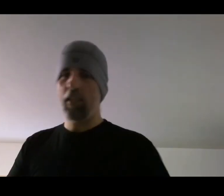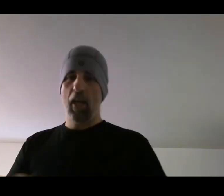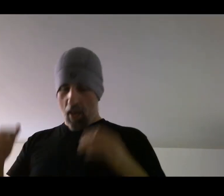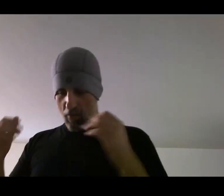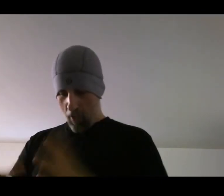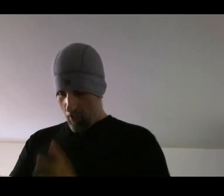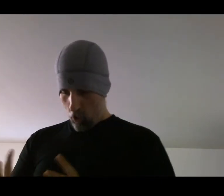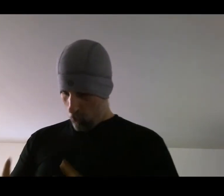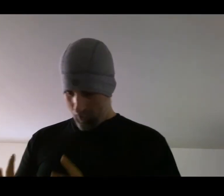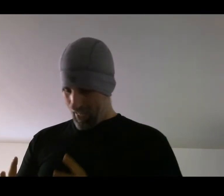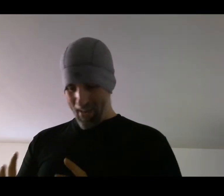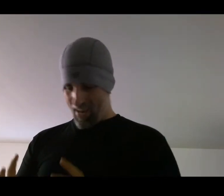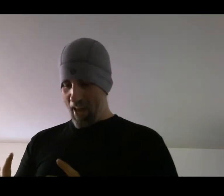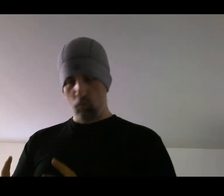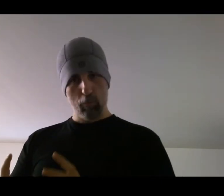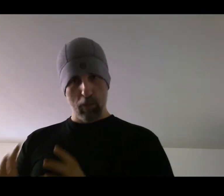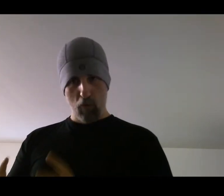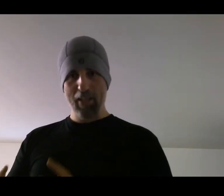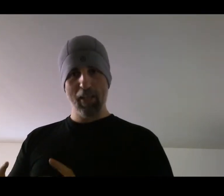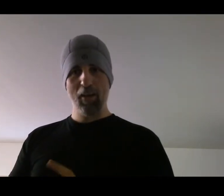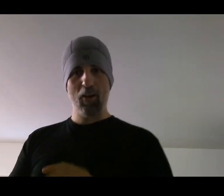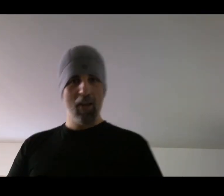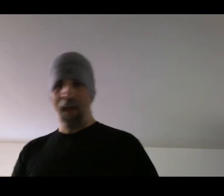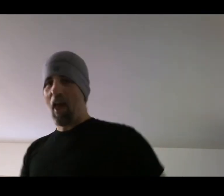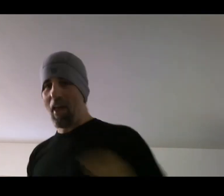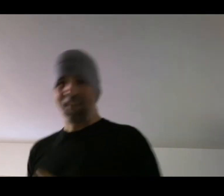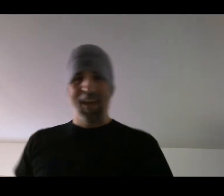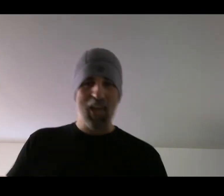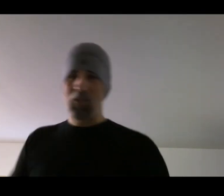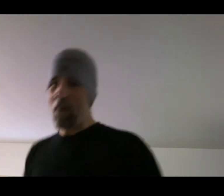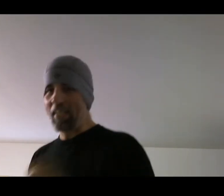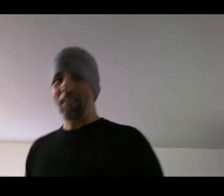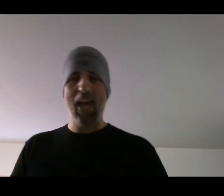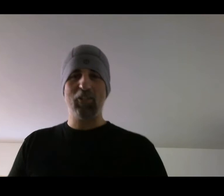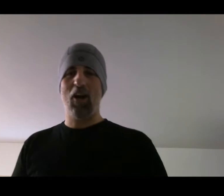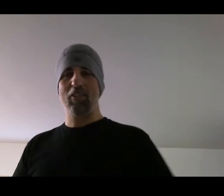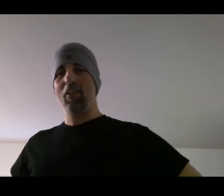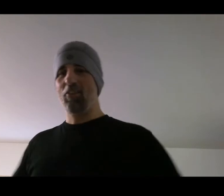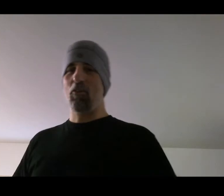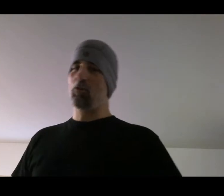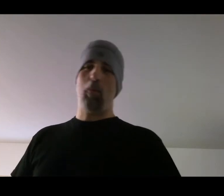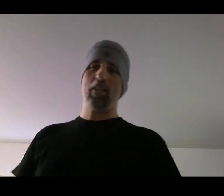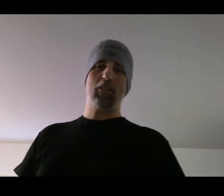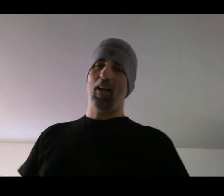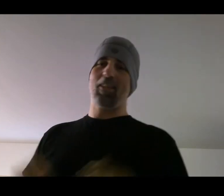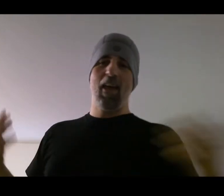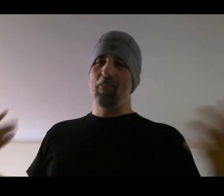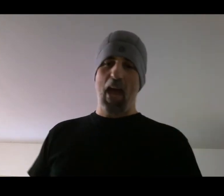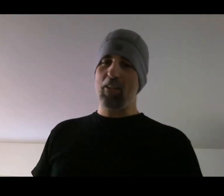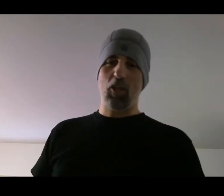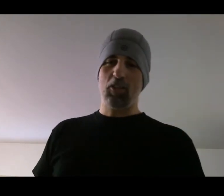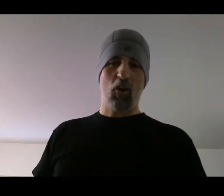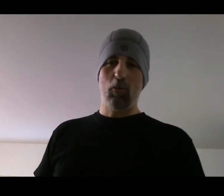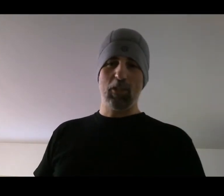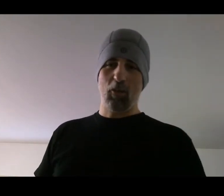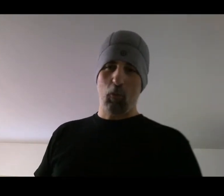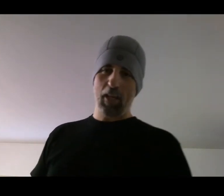and the guy's head would be right here and trading headshots to those body shots. The headshots are always going to win